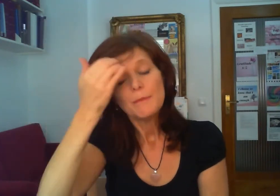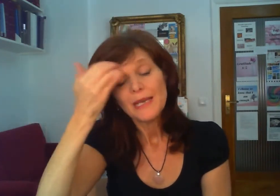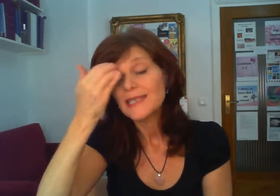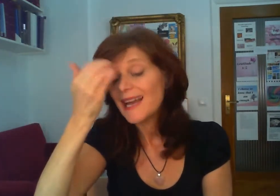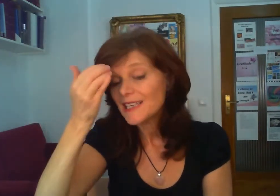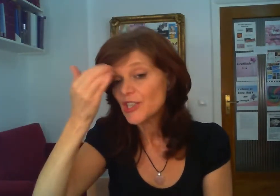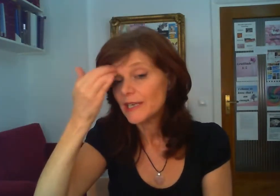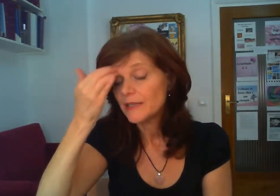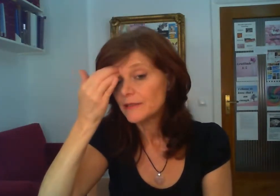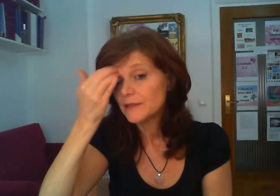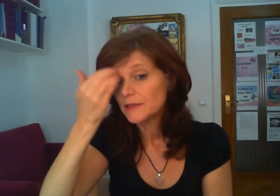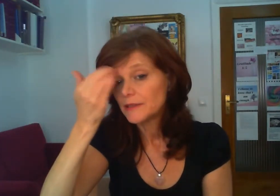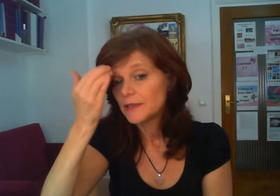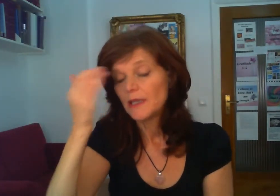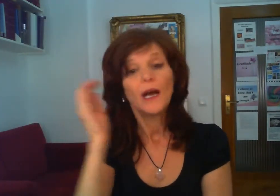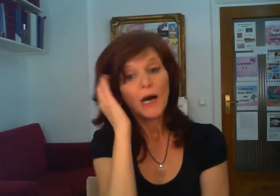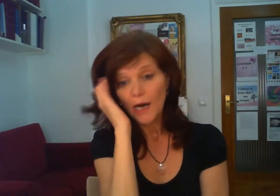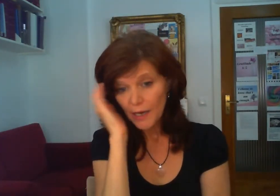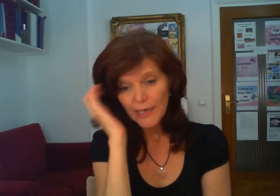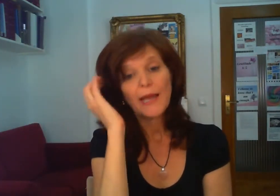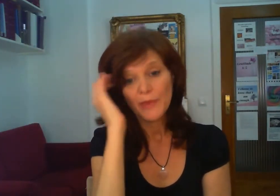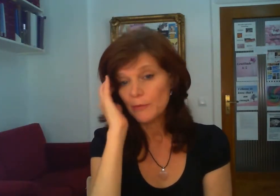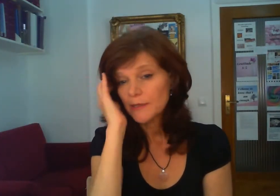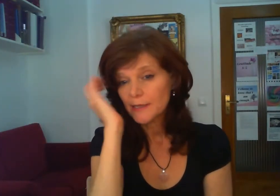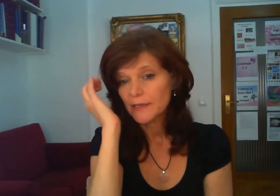because actually i am the master